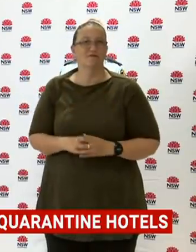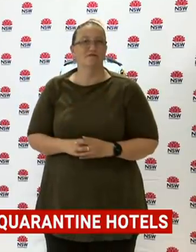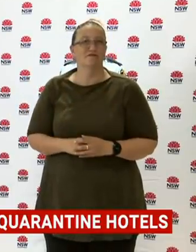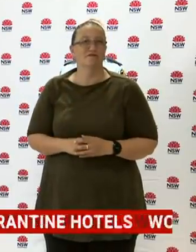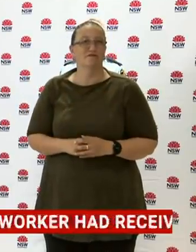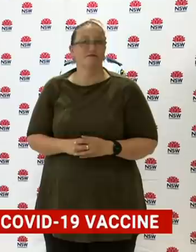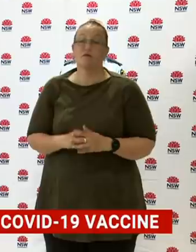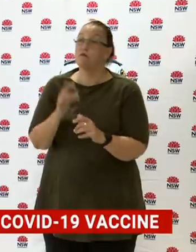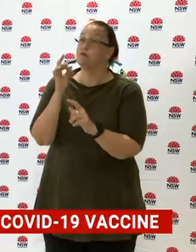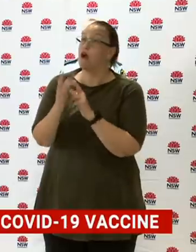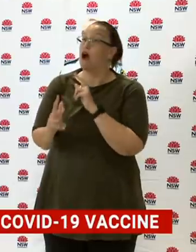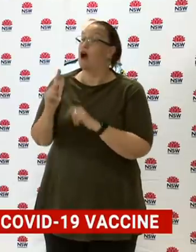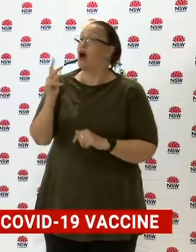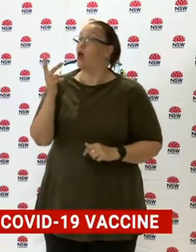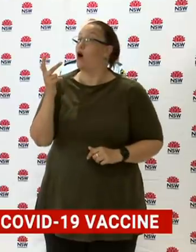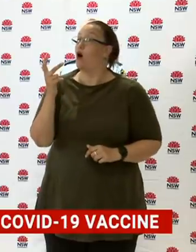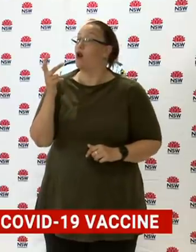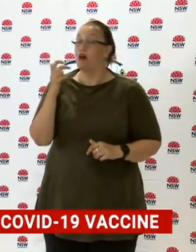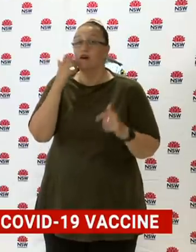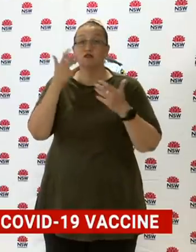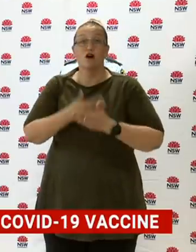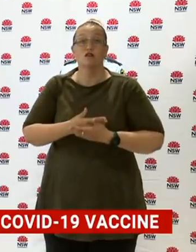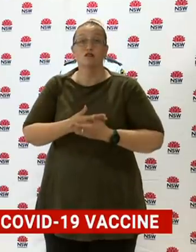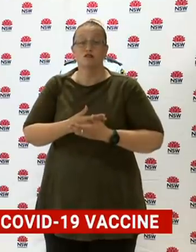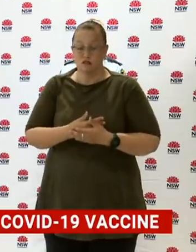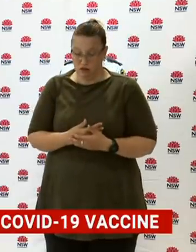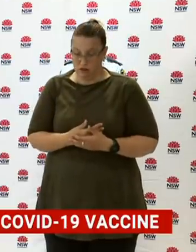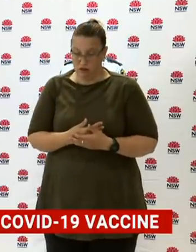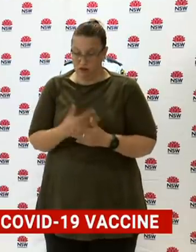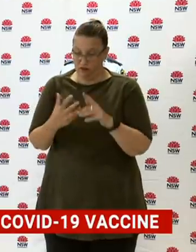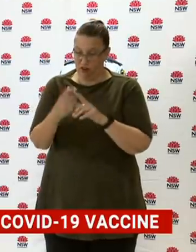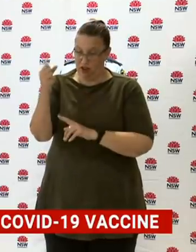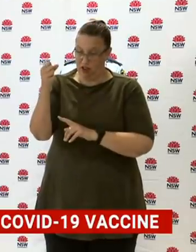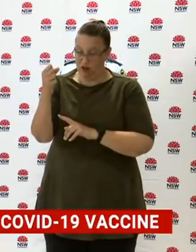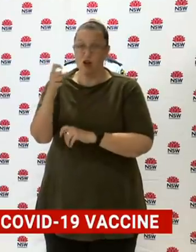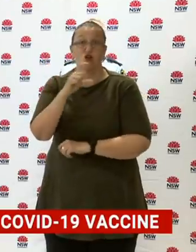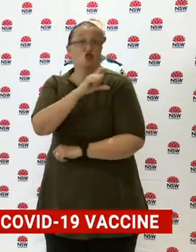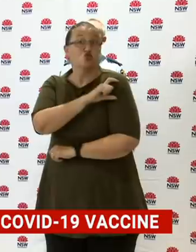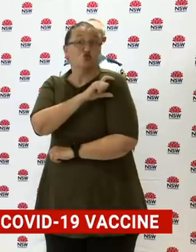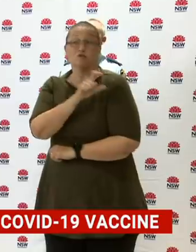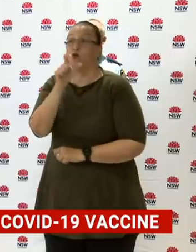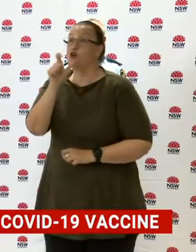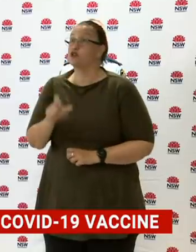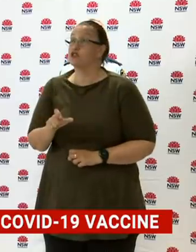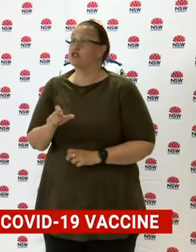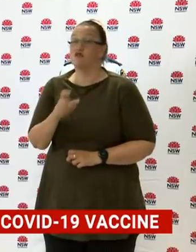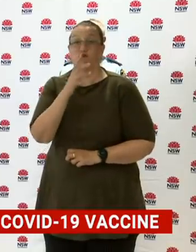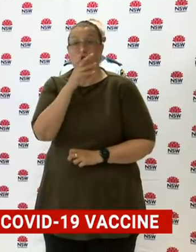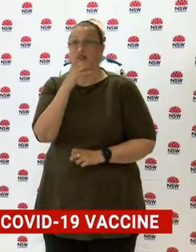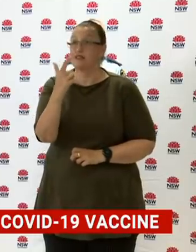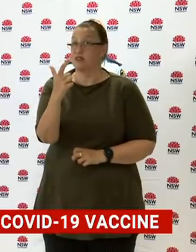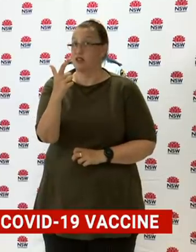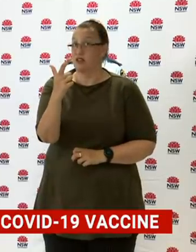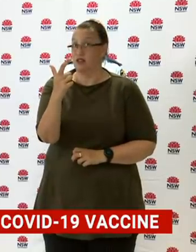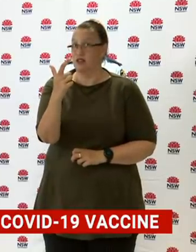an apparent positive result of a 47-year-old security worker who works at